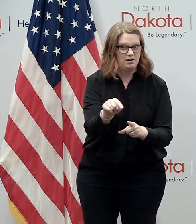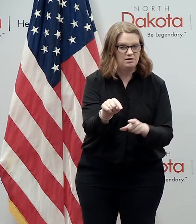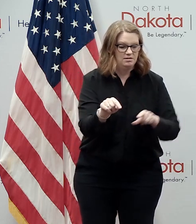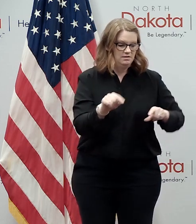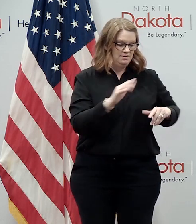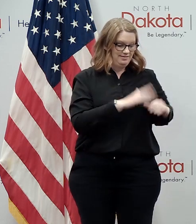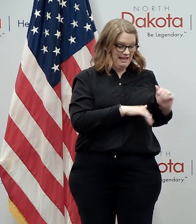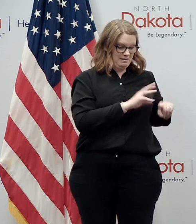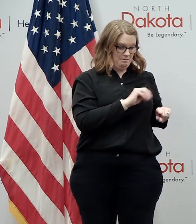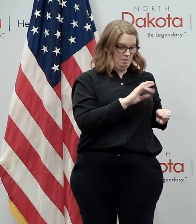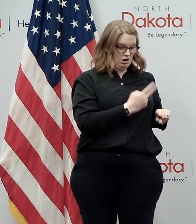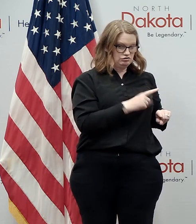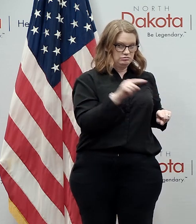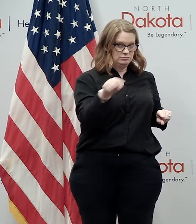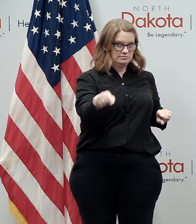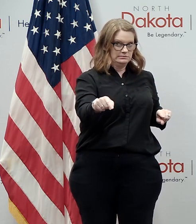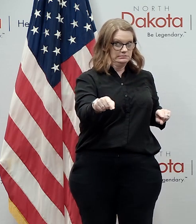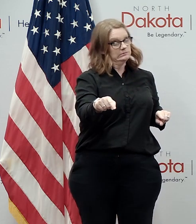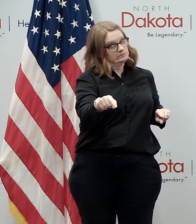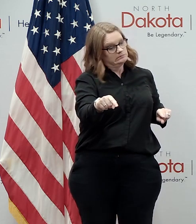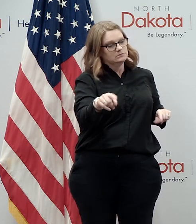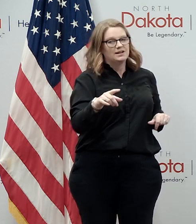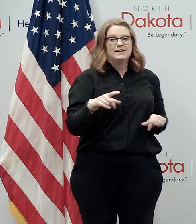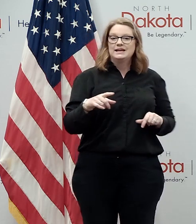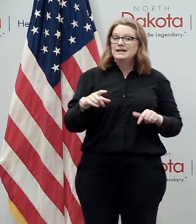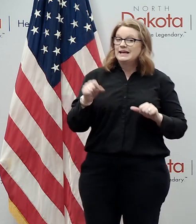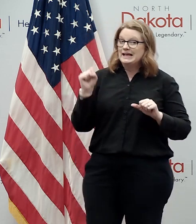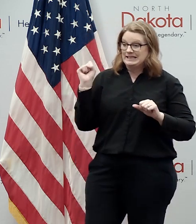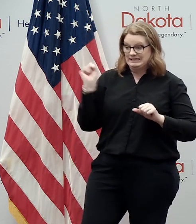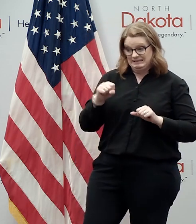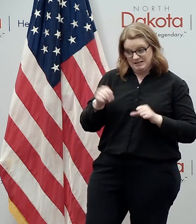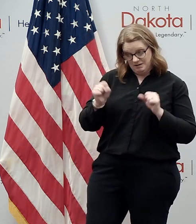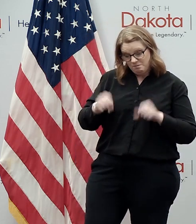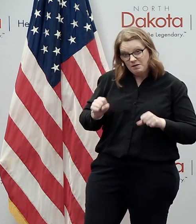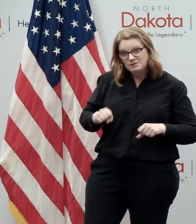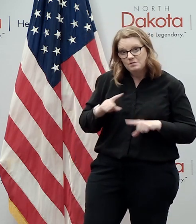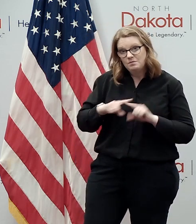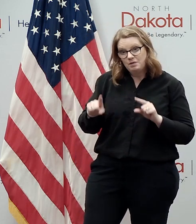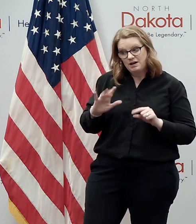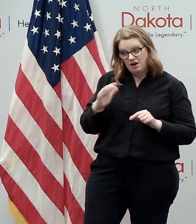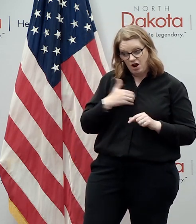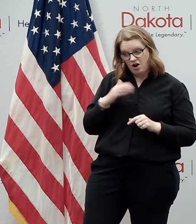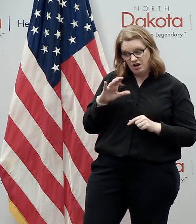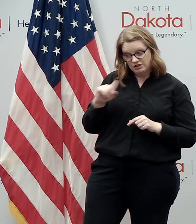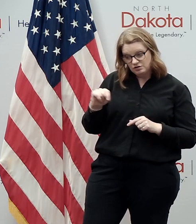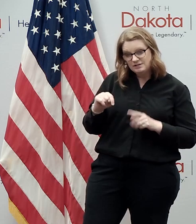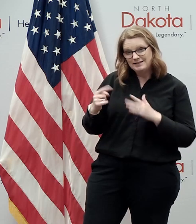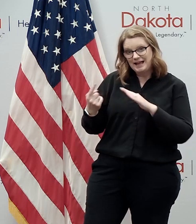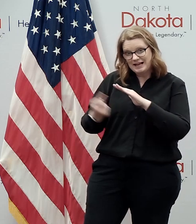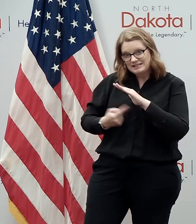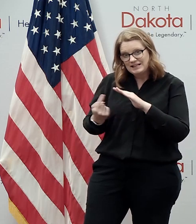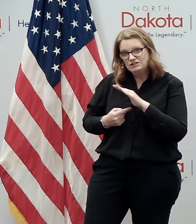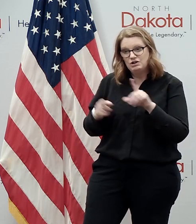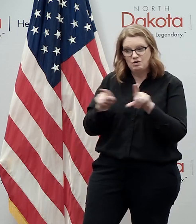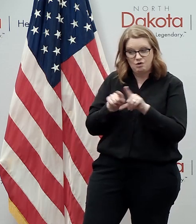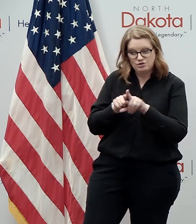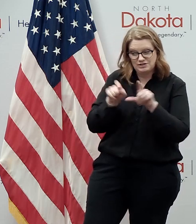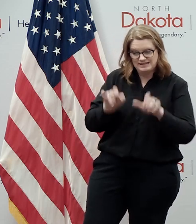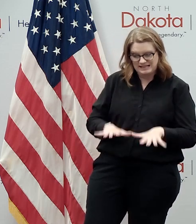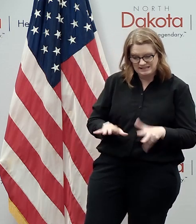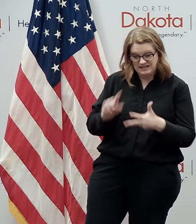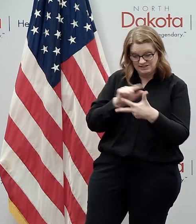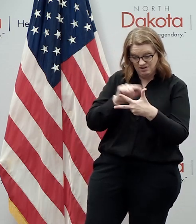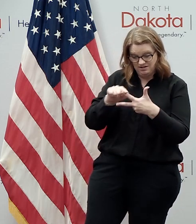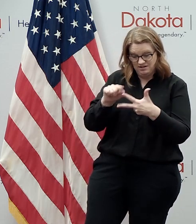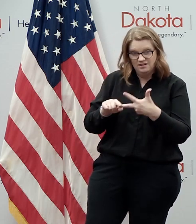but we're also really building up our capability around the testing and the contact tracing and the isolation which i think is those are tools